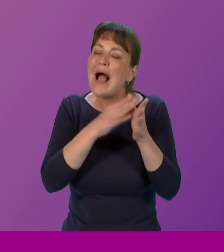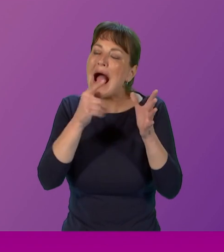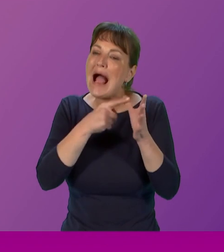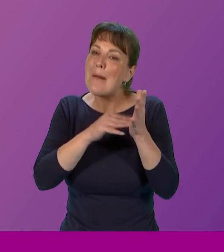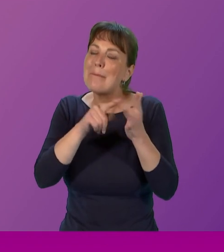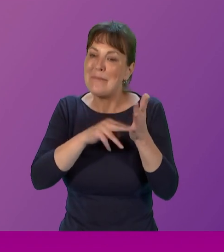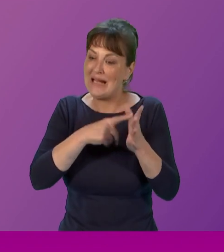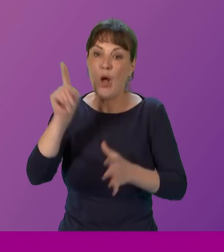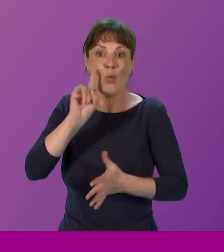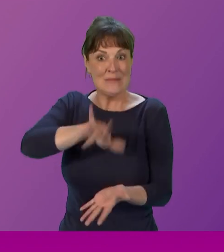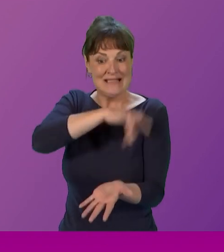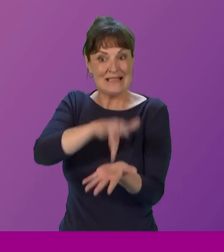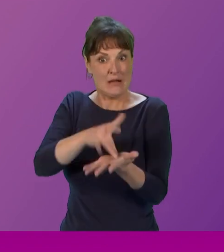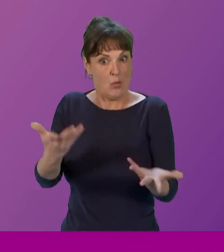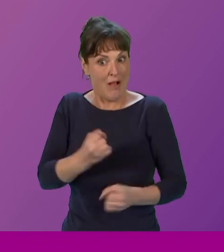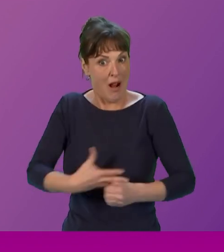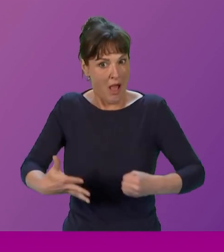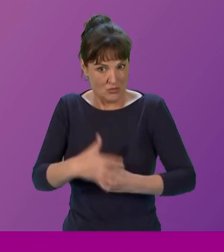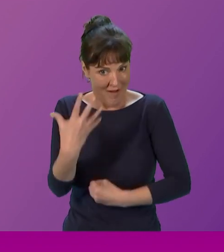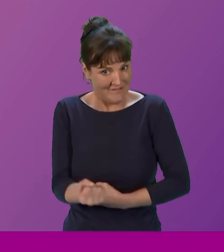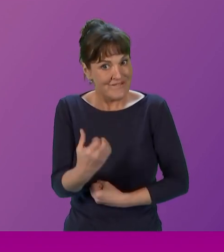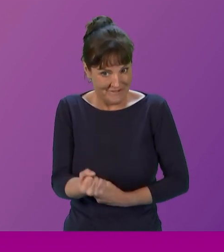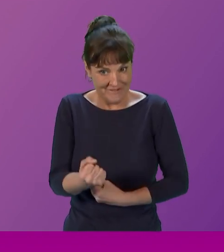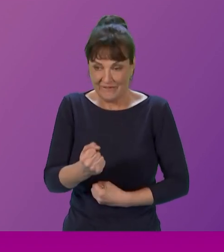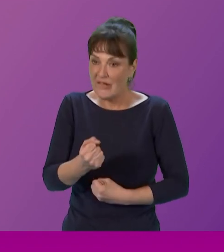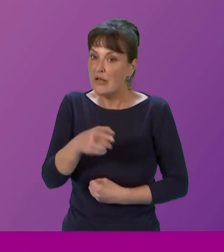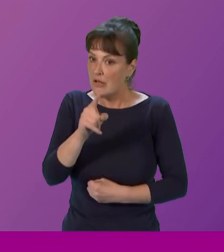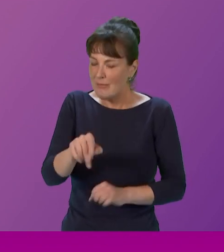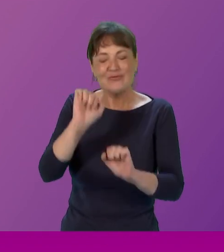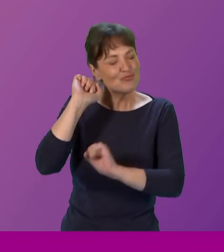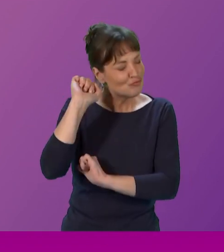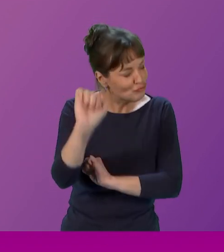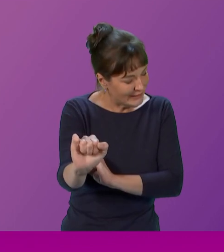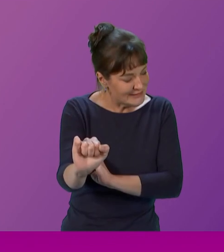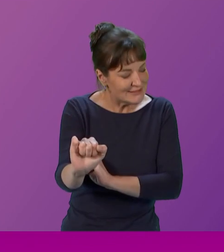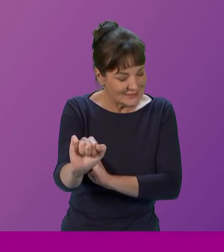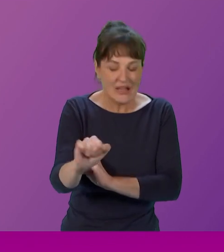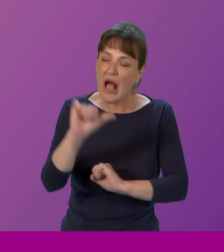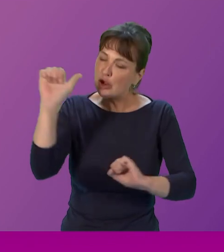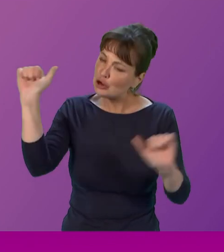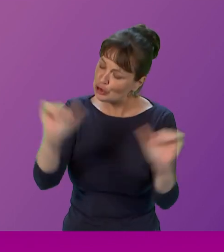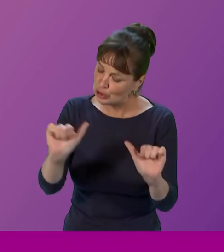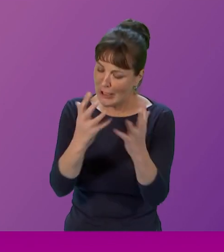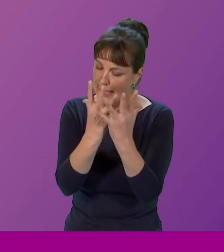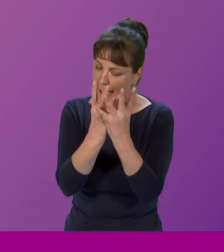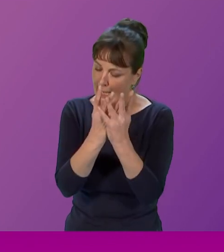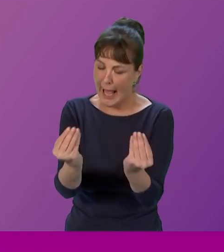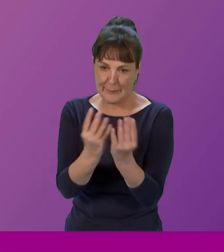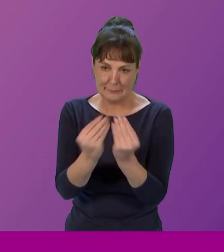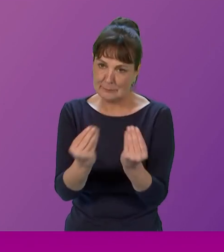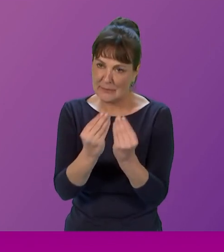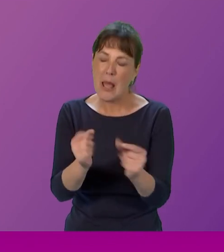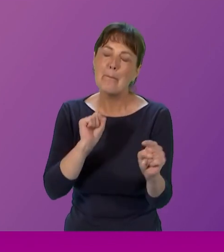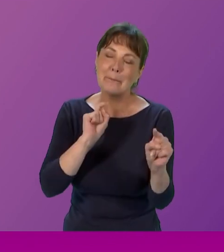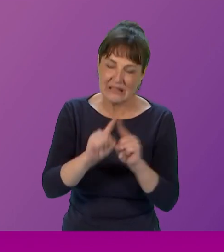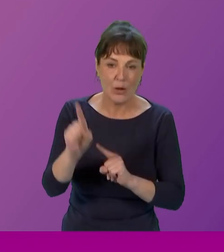there are groups, um, but you're right to highlight the gap that is there for, uh, women of African origin. Um, you're right